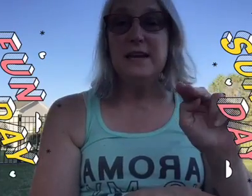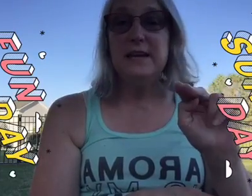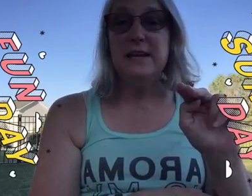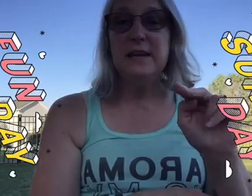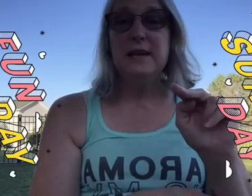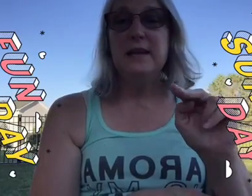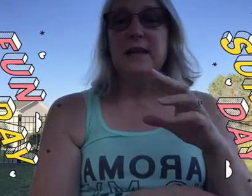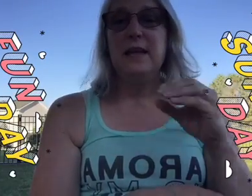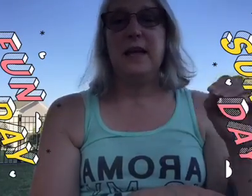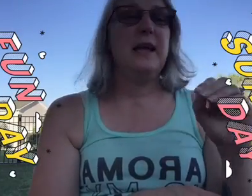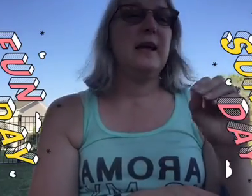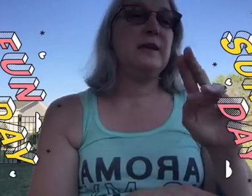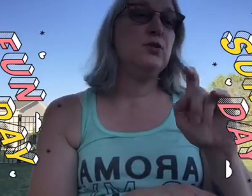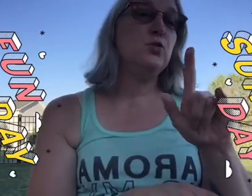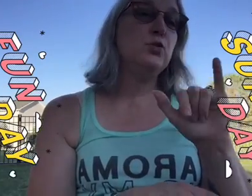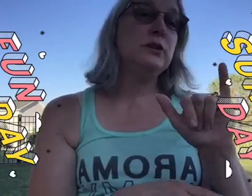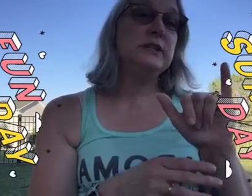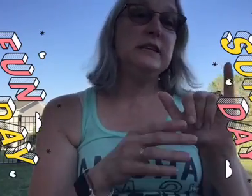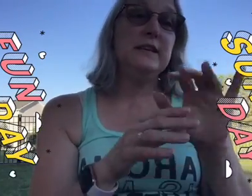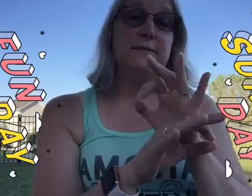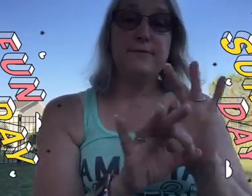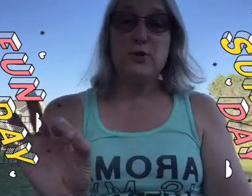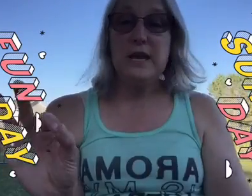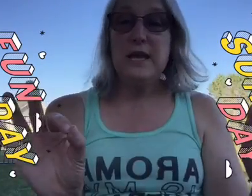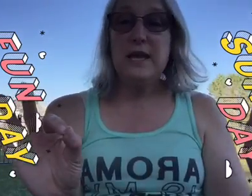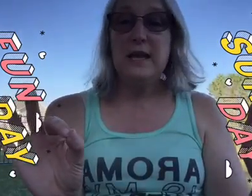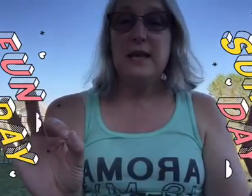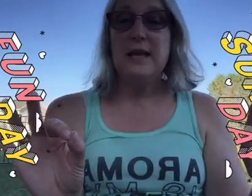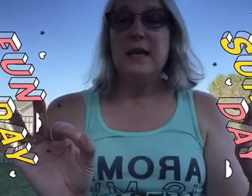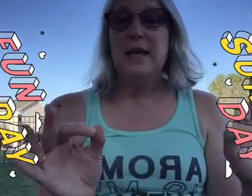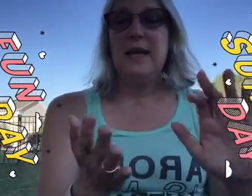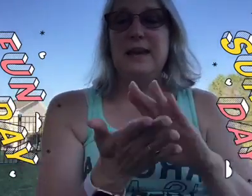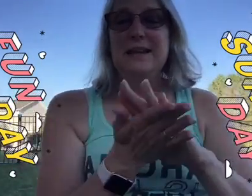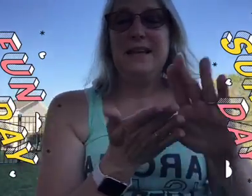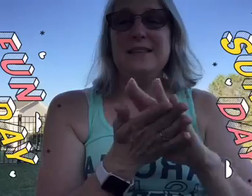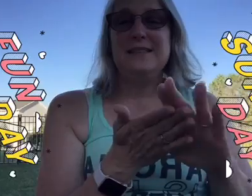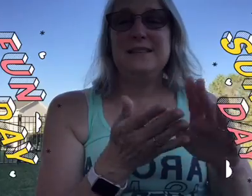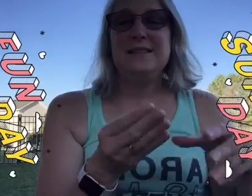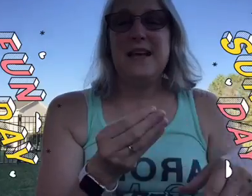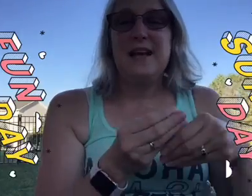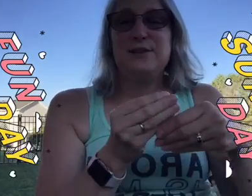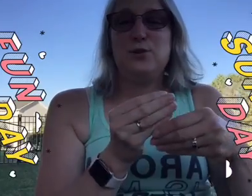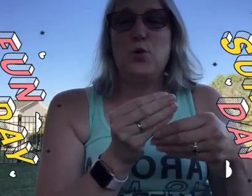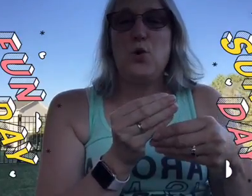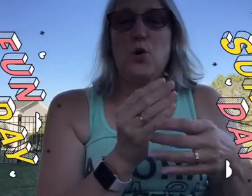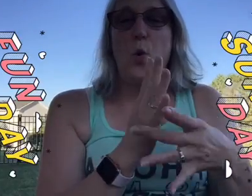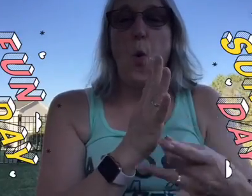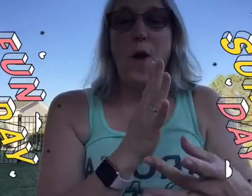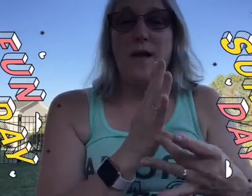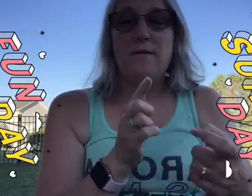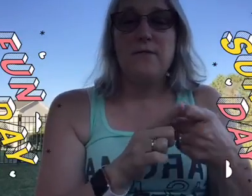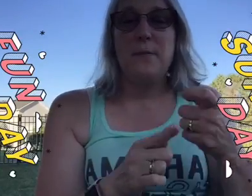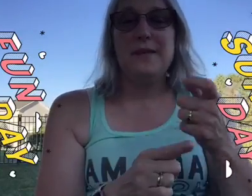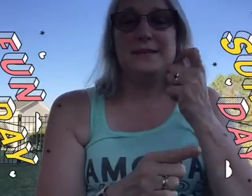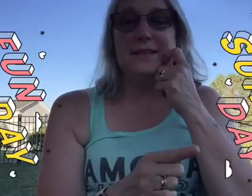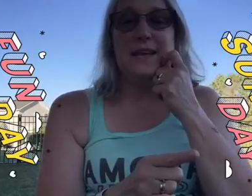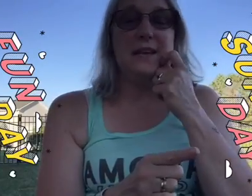and cruelty free and it cleanses extra oil from the skin